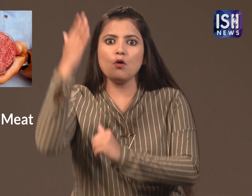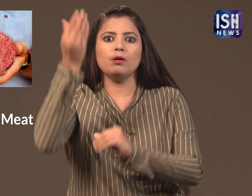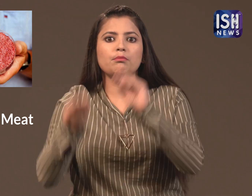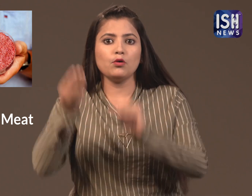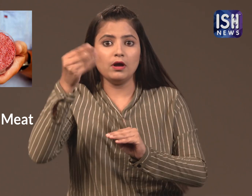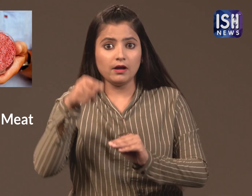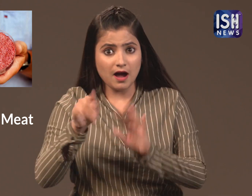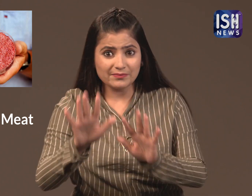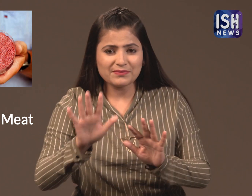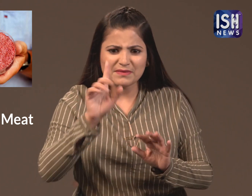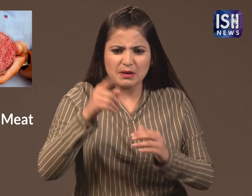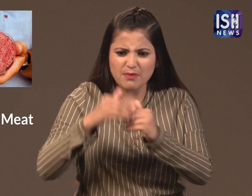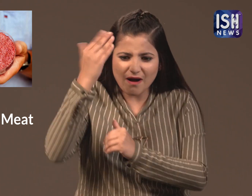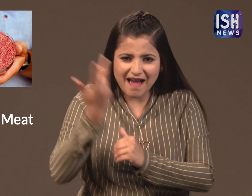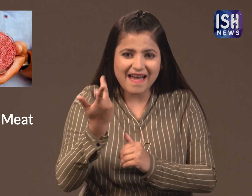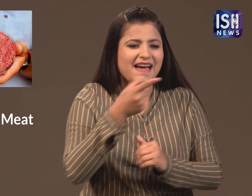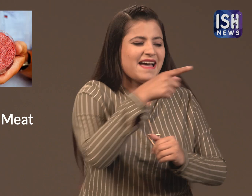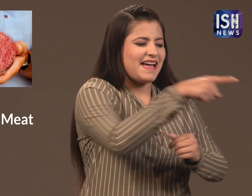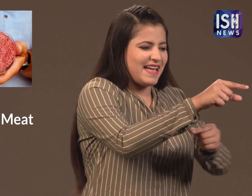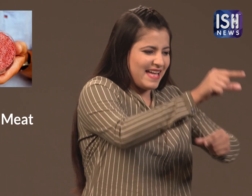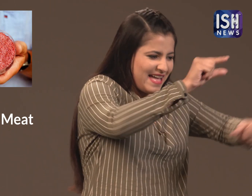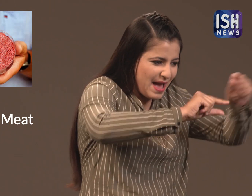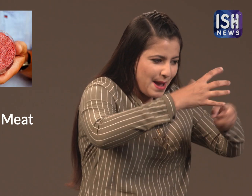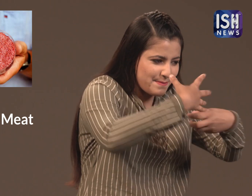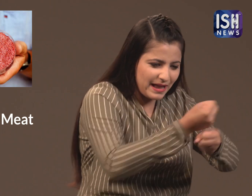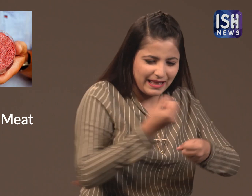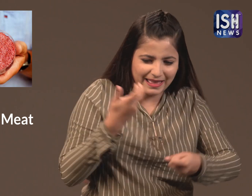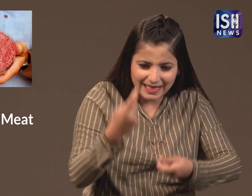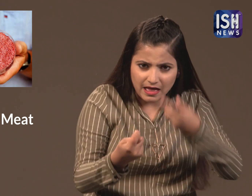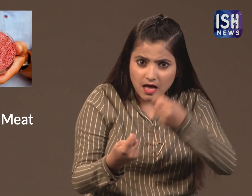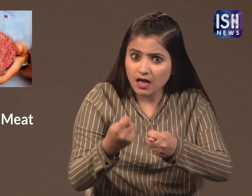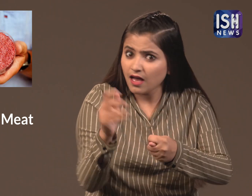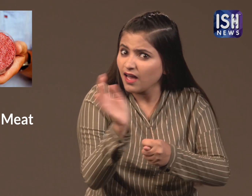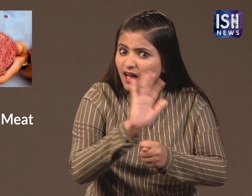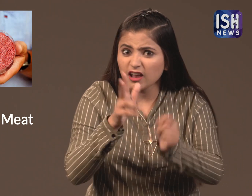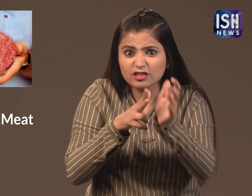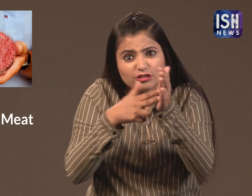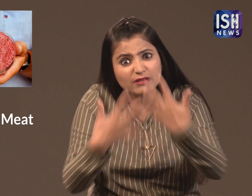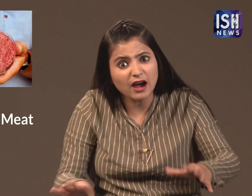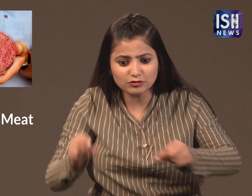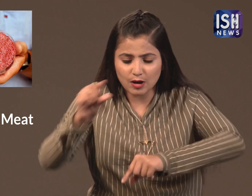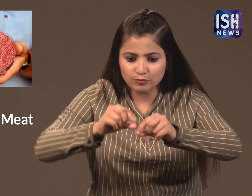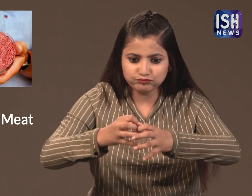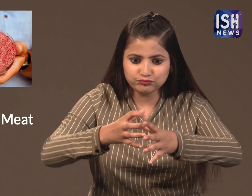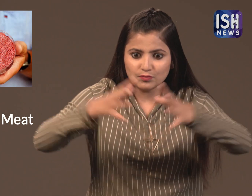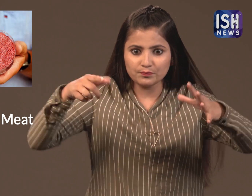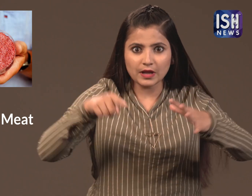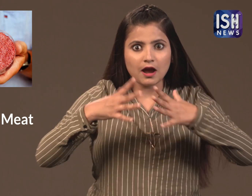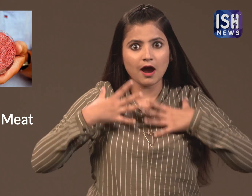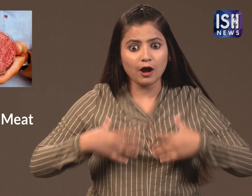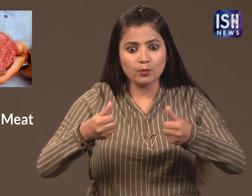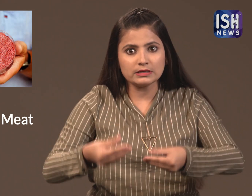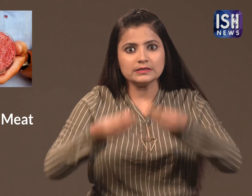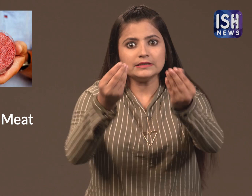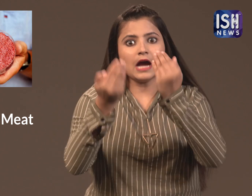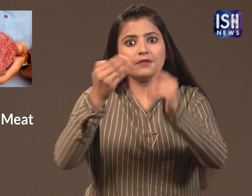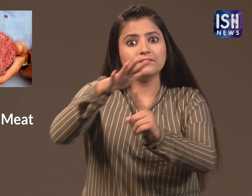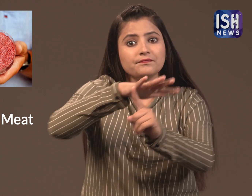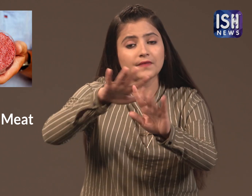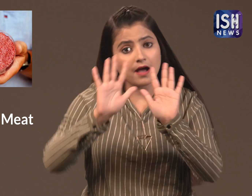It is the same but has more nutrition. There are no added chemicals and it is completely natural. It is good for your health